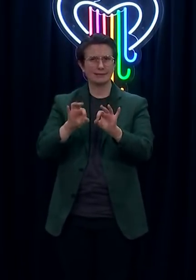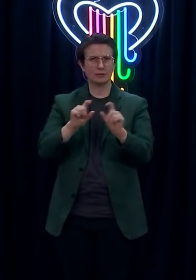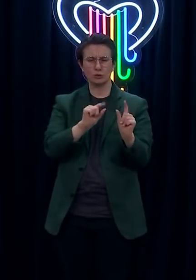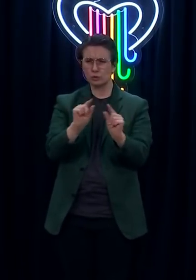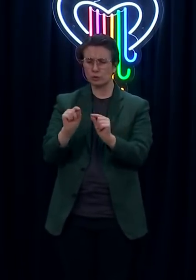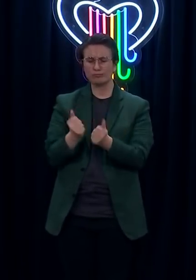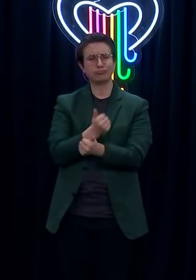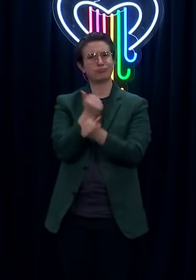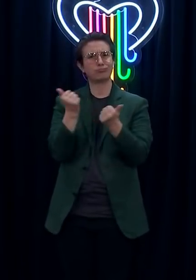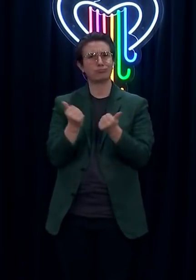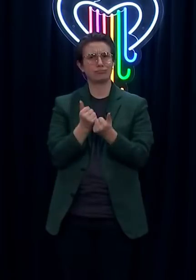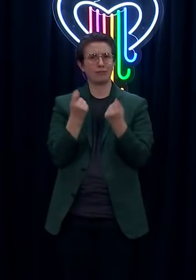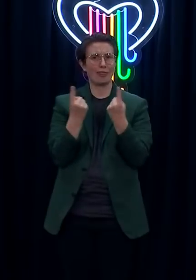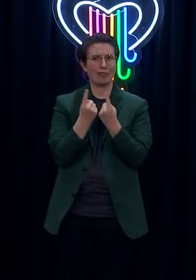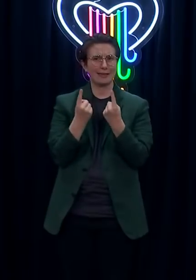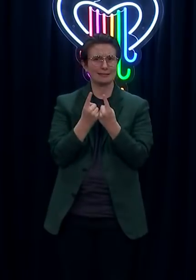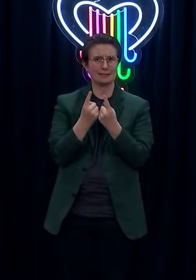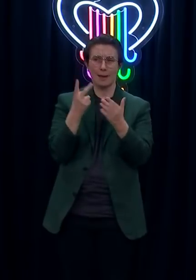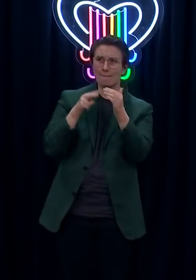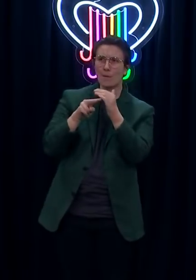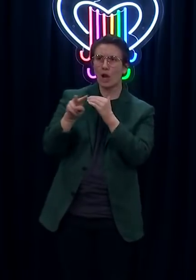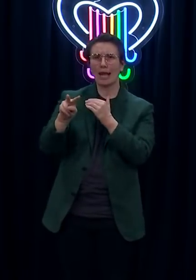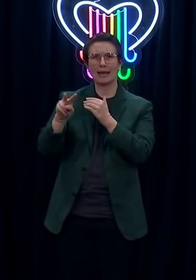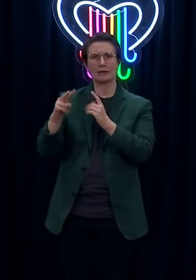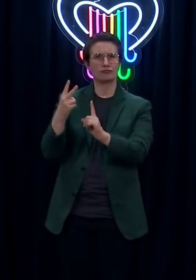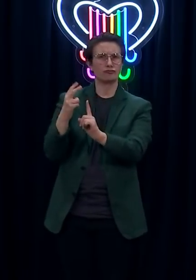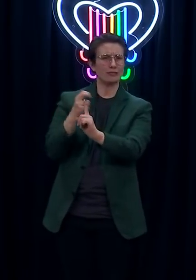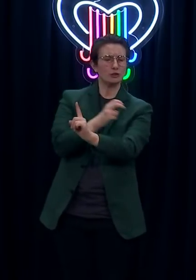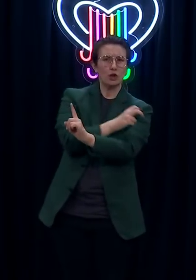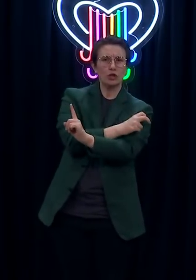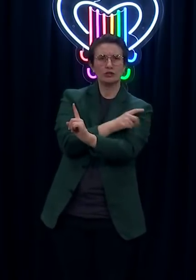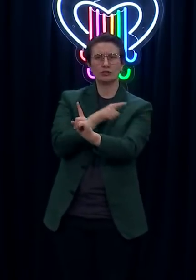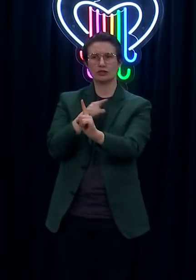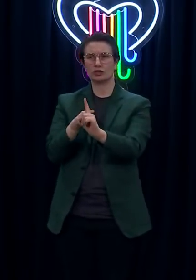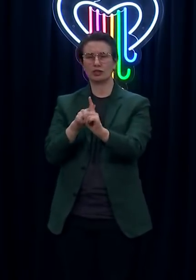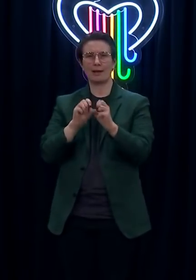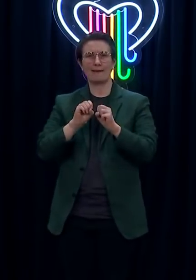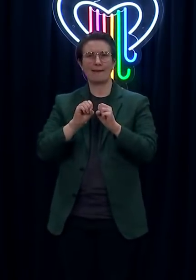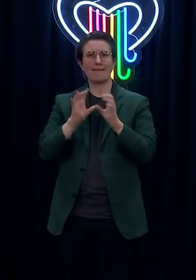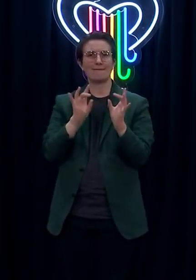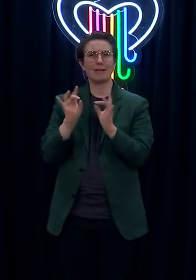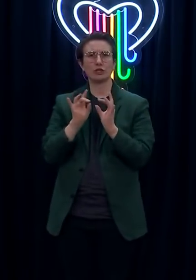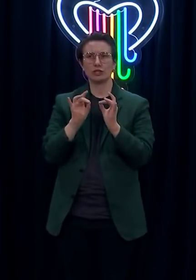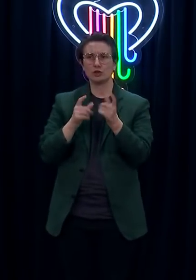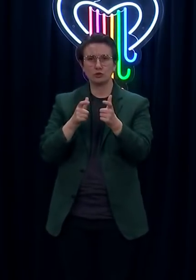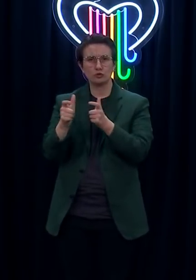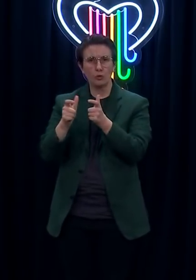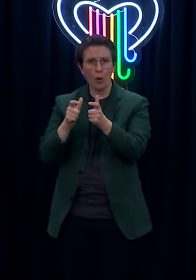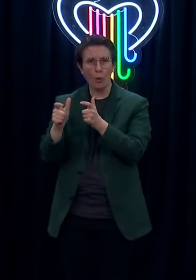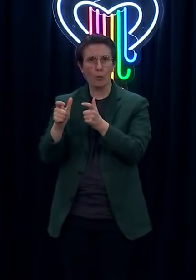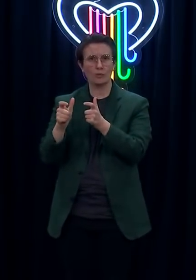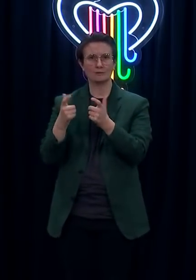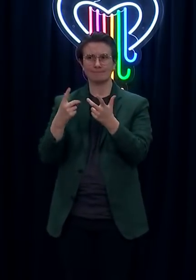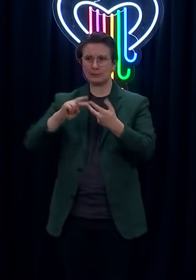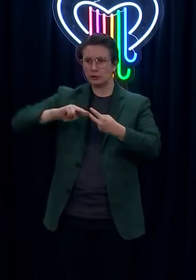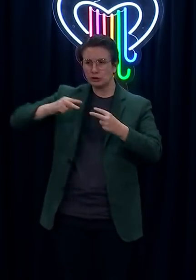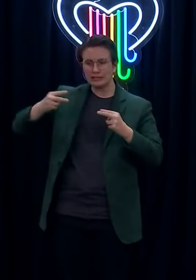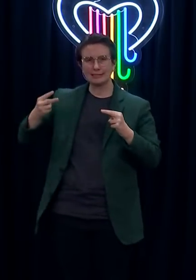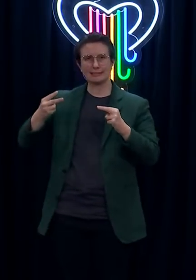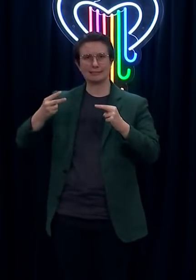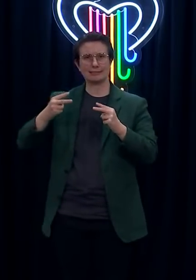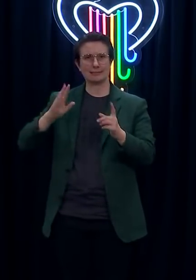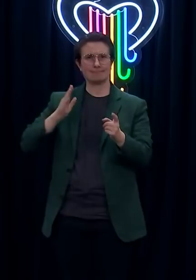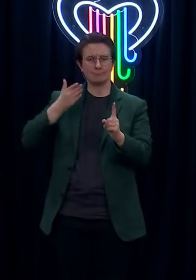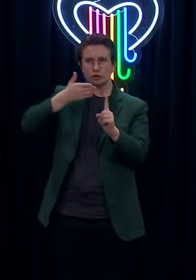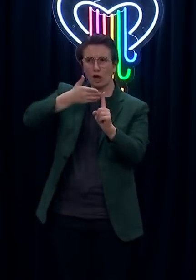genomics, diagnostics, infection control and much more. When the pandemic hit, scientists either volunteered time to